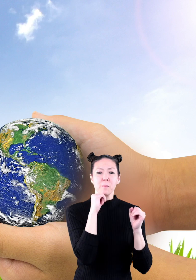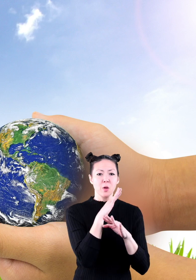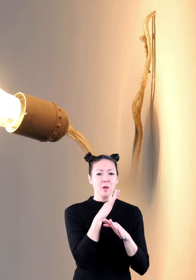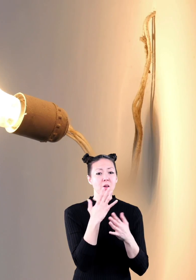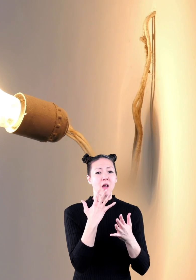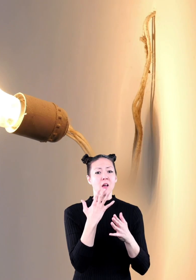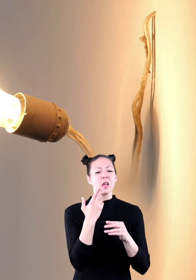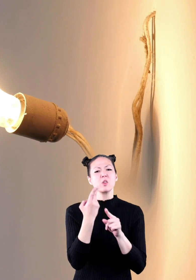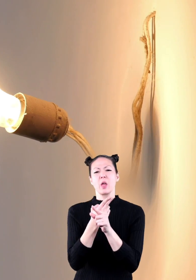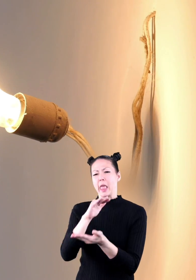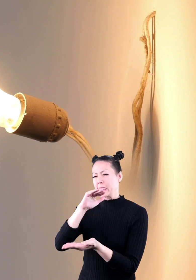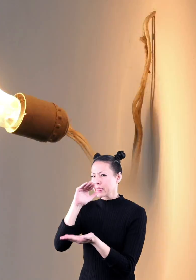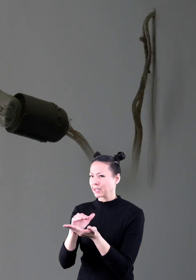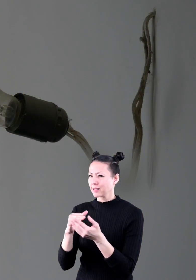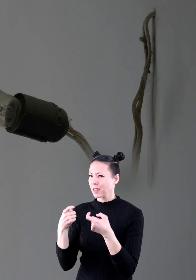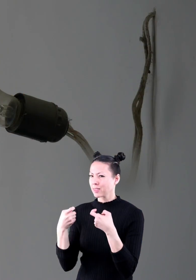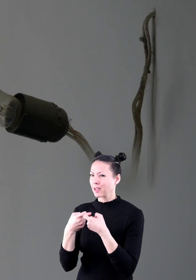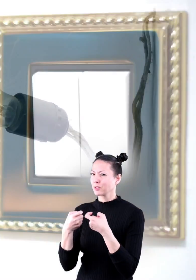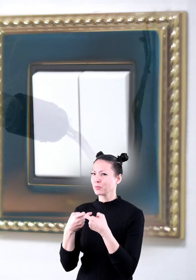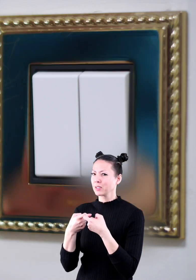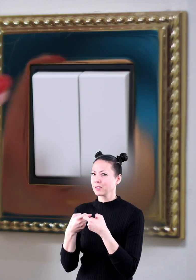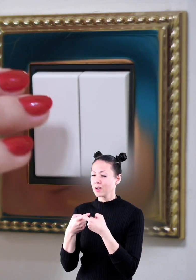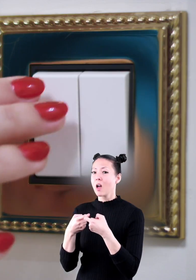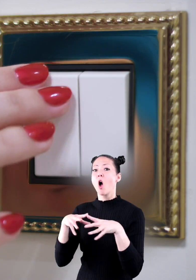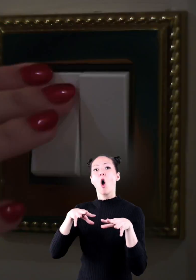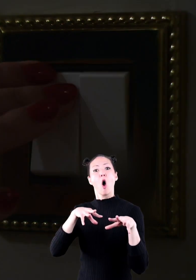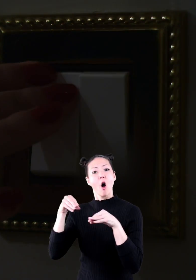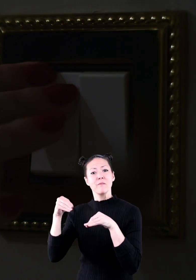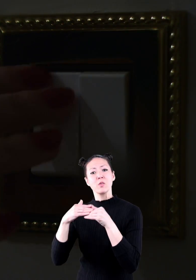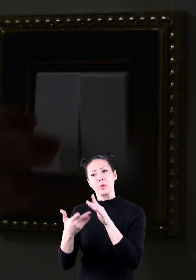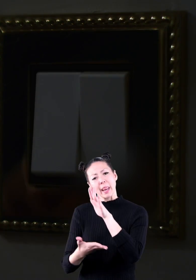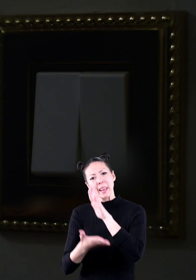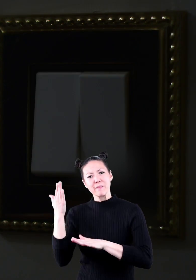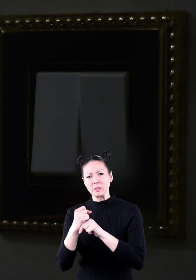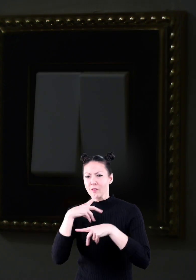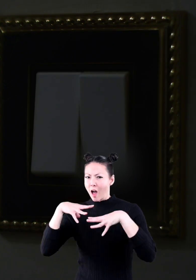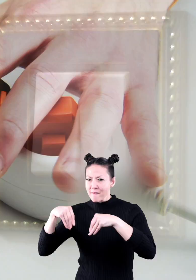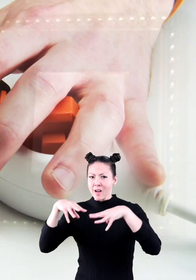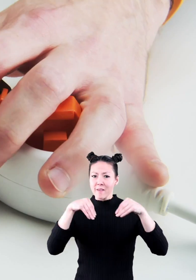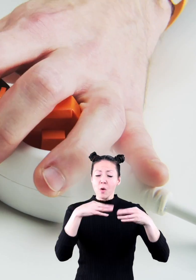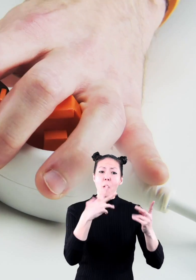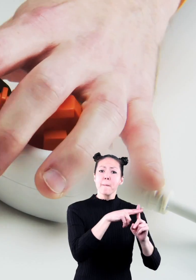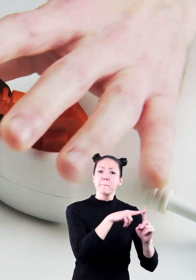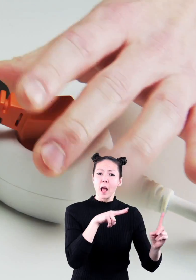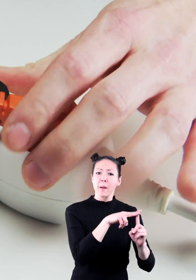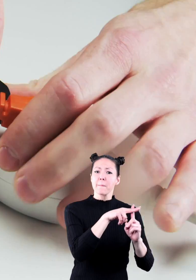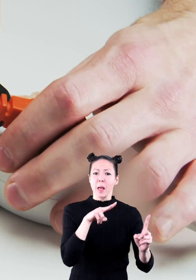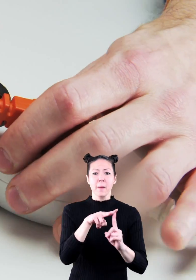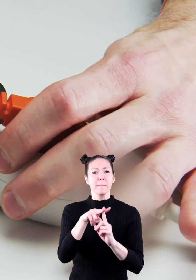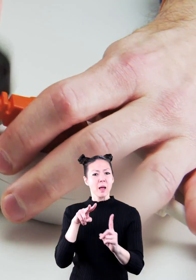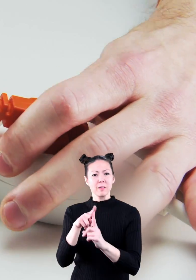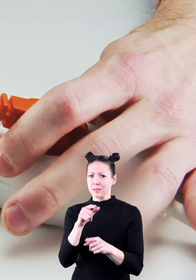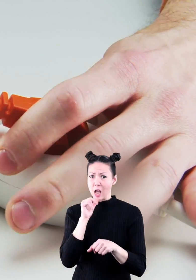by using less electricity, like turning off the lights when you leave a room, or unplugging devices that aren't in use.